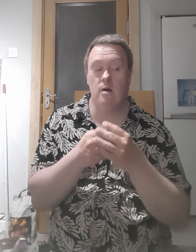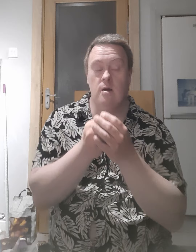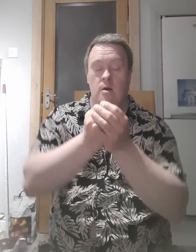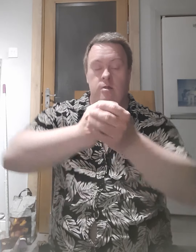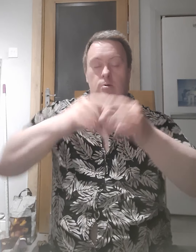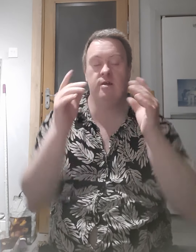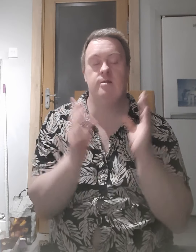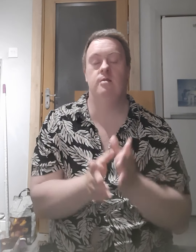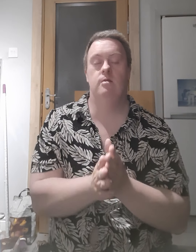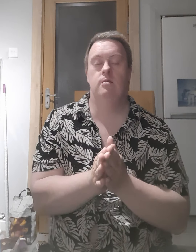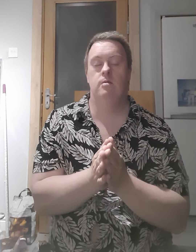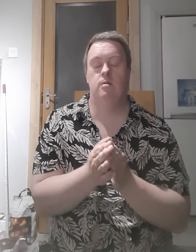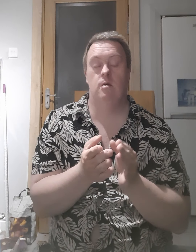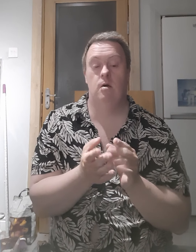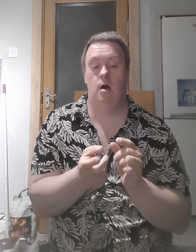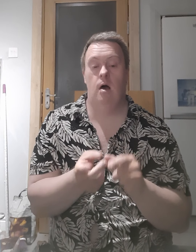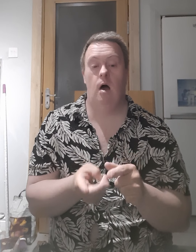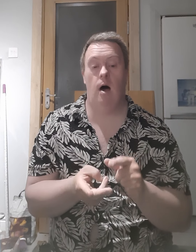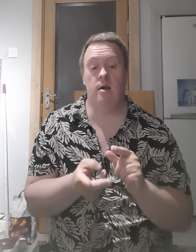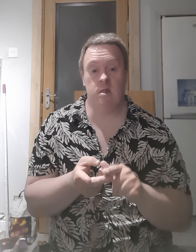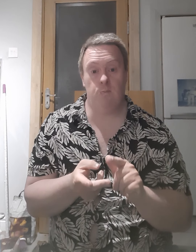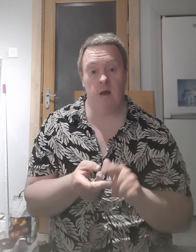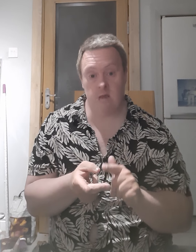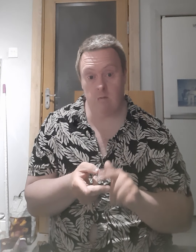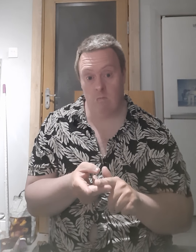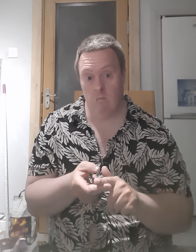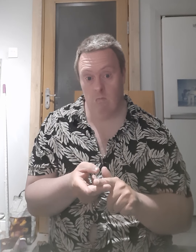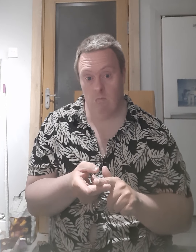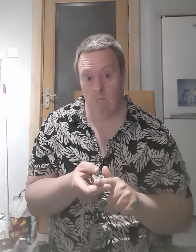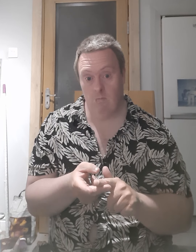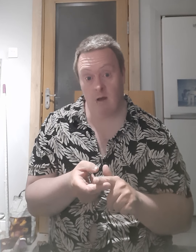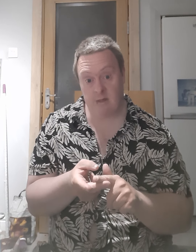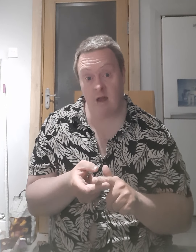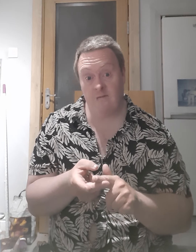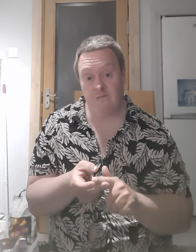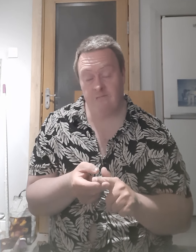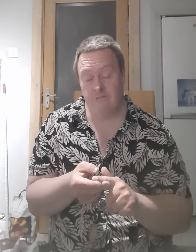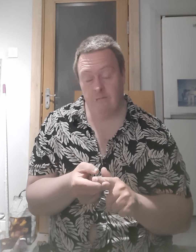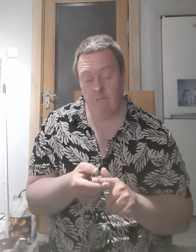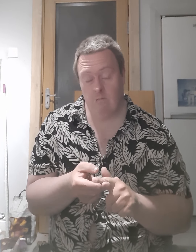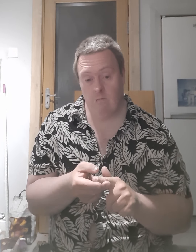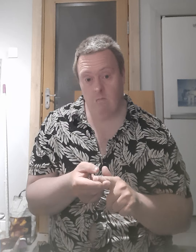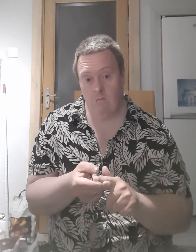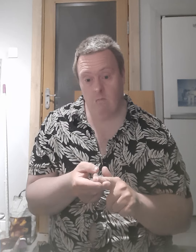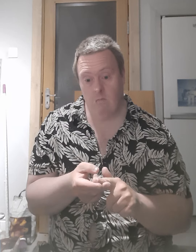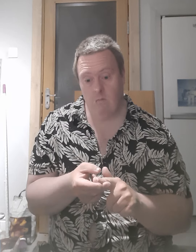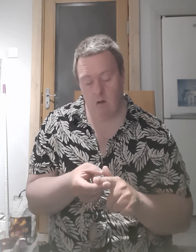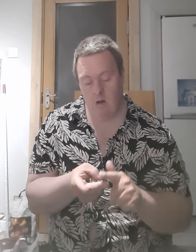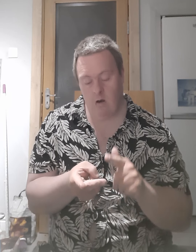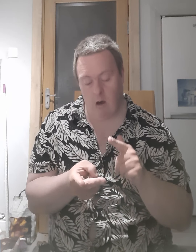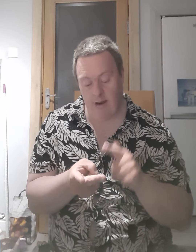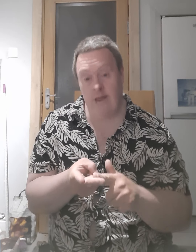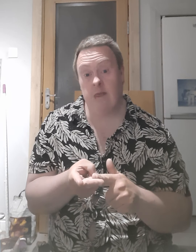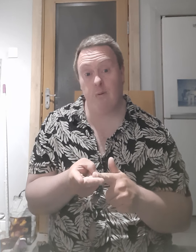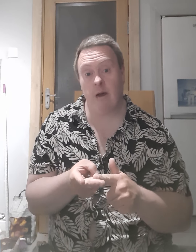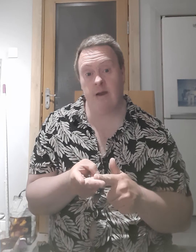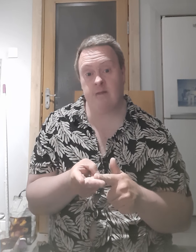it so listen I can explain to them myself now I need to play it